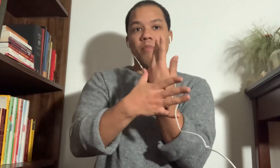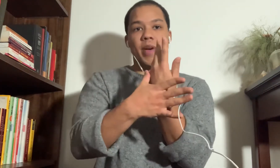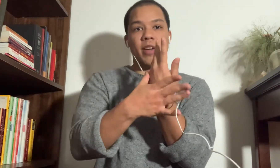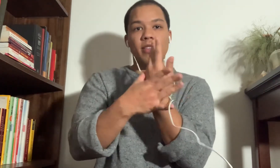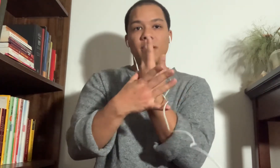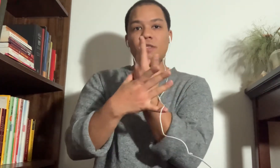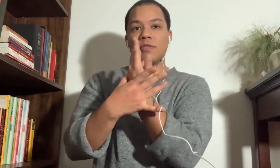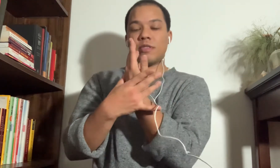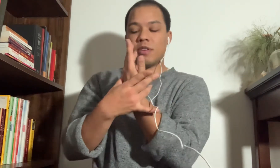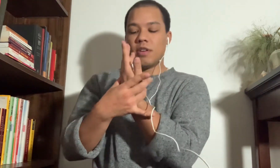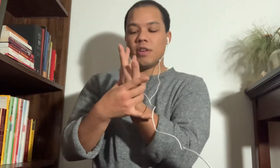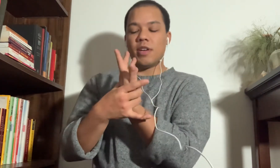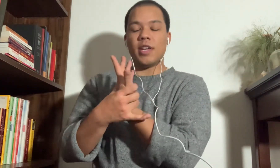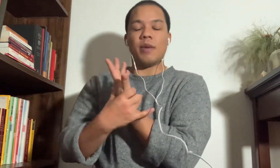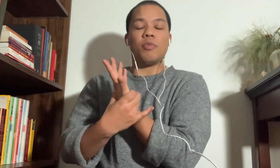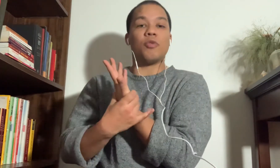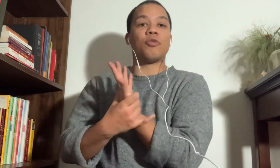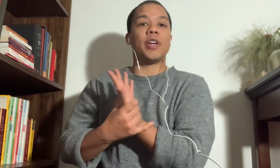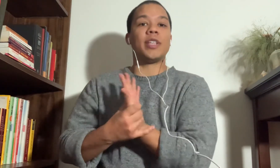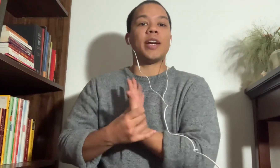back of the knuckles. And I pull straight down.